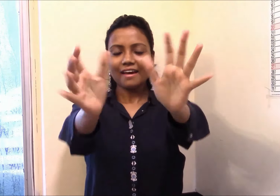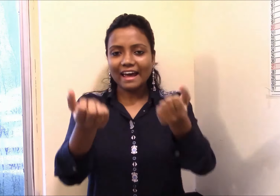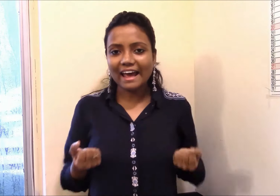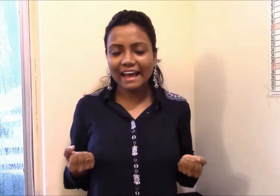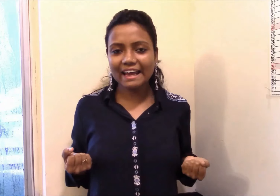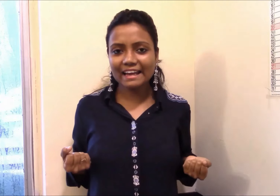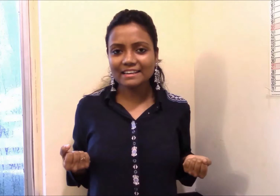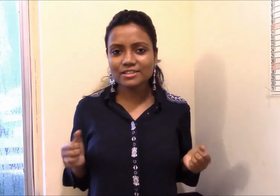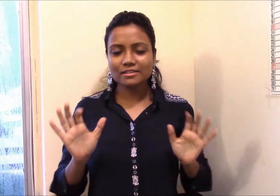eight,